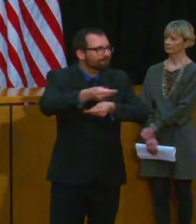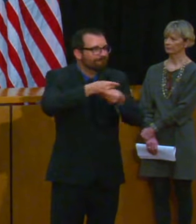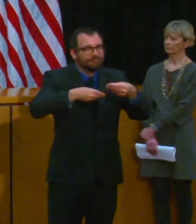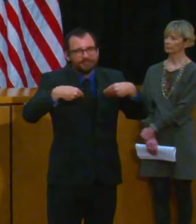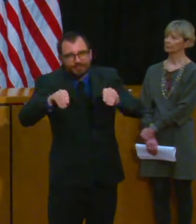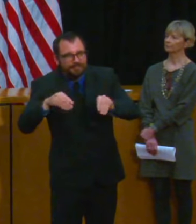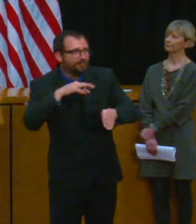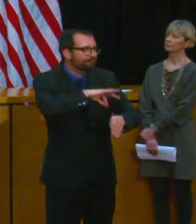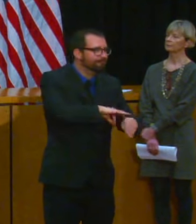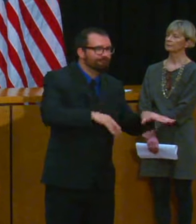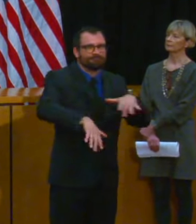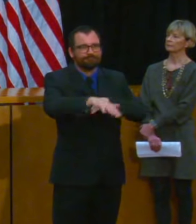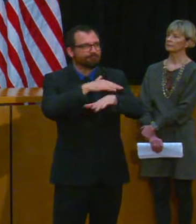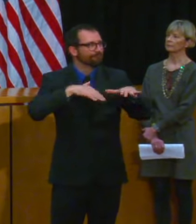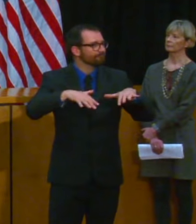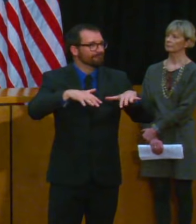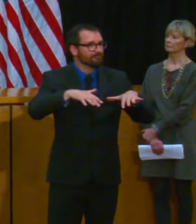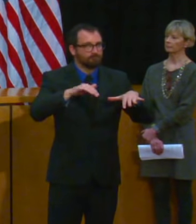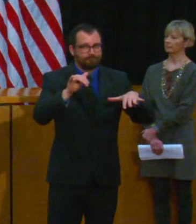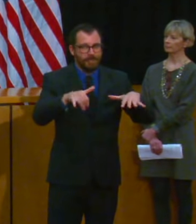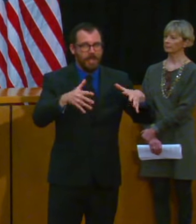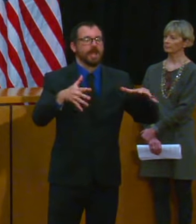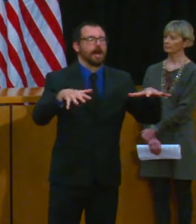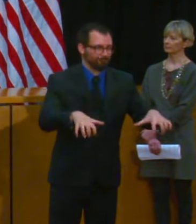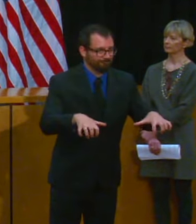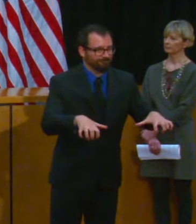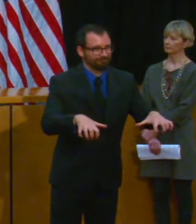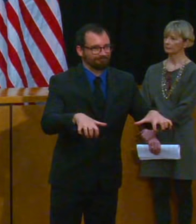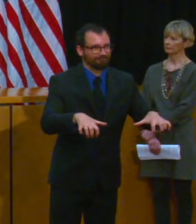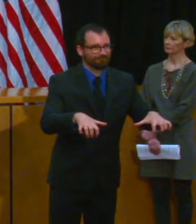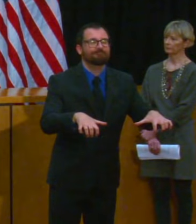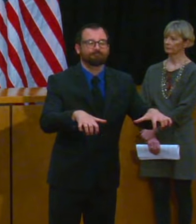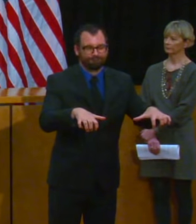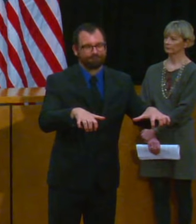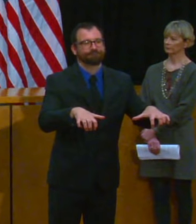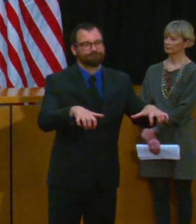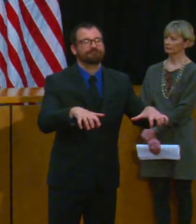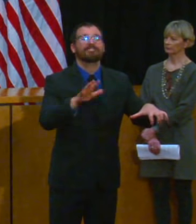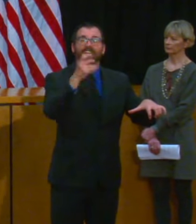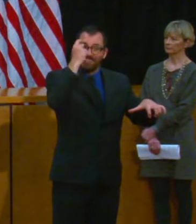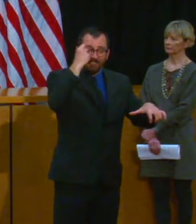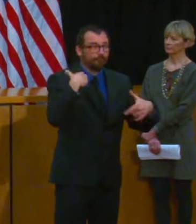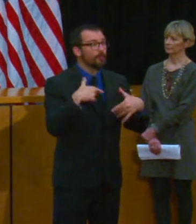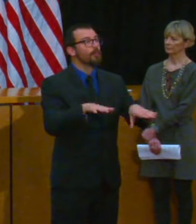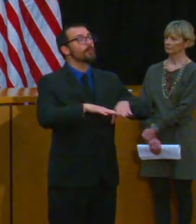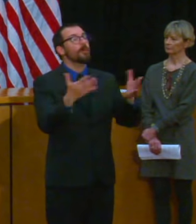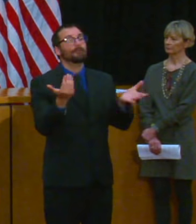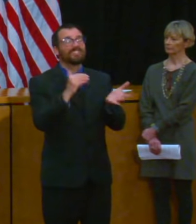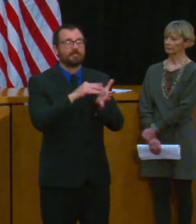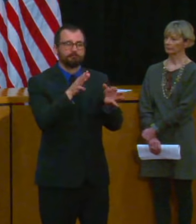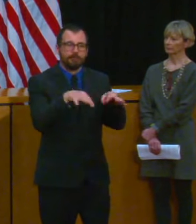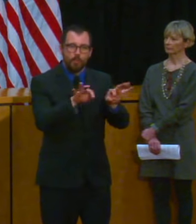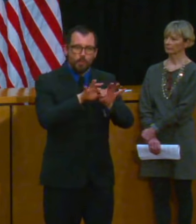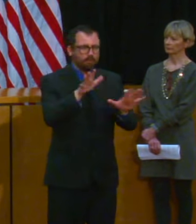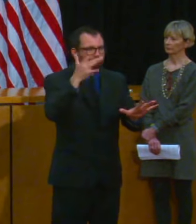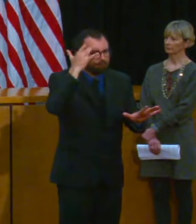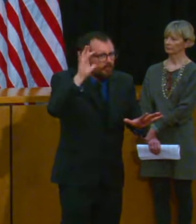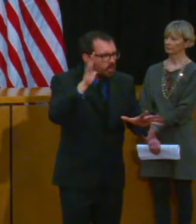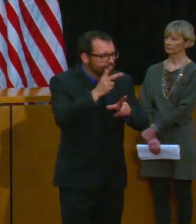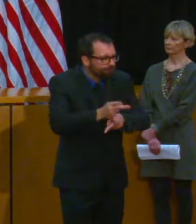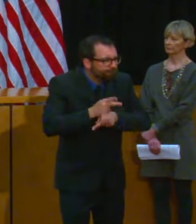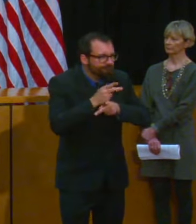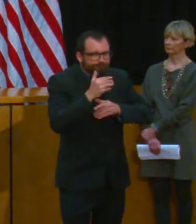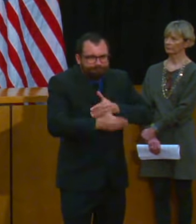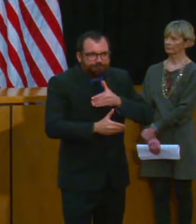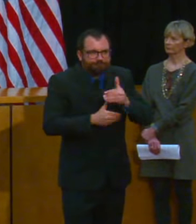that a smart and planned phase reopening can take place here in Massachusetts and we're glad that so many people are already